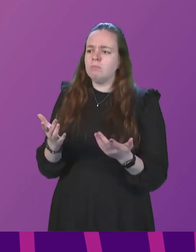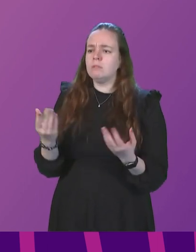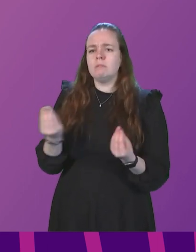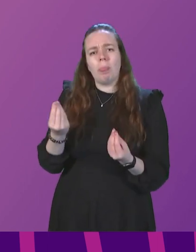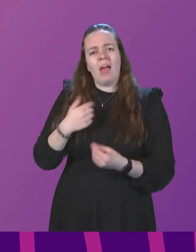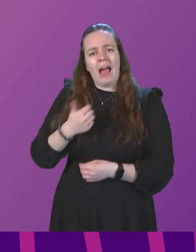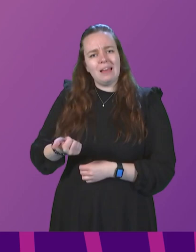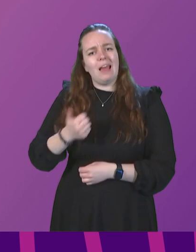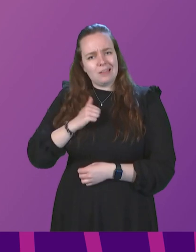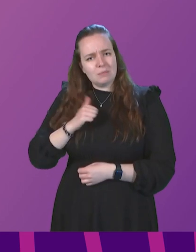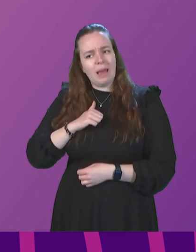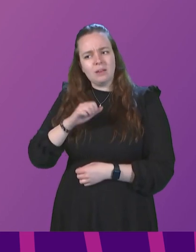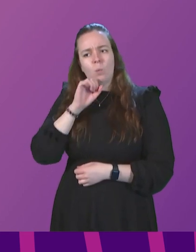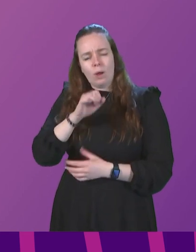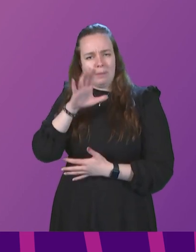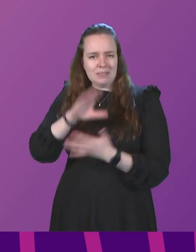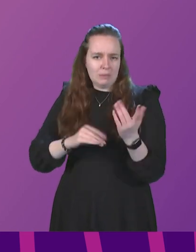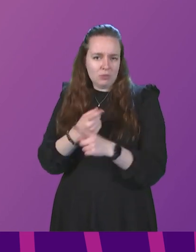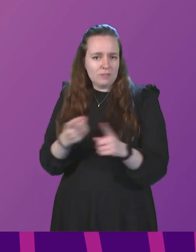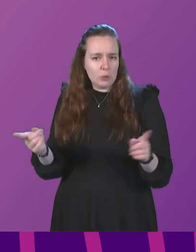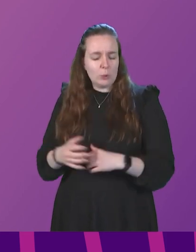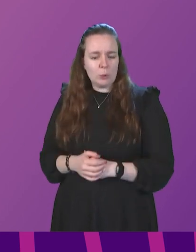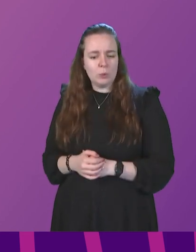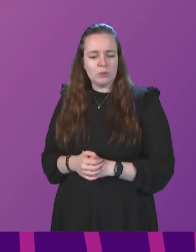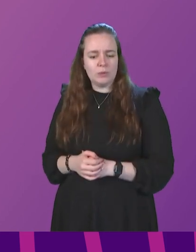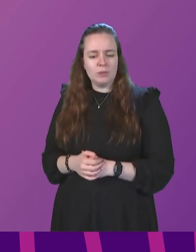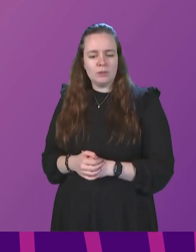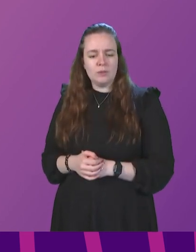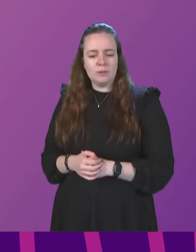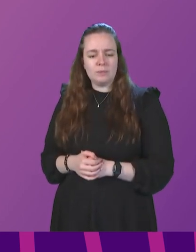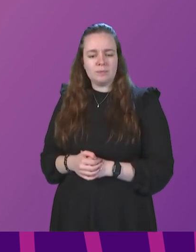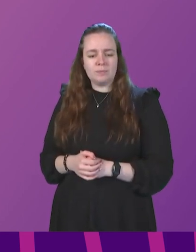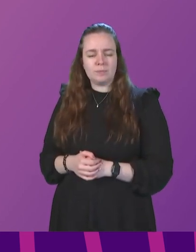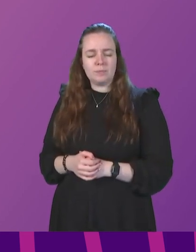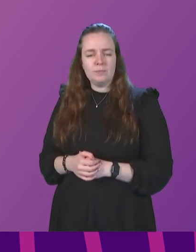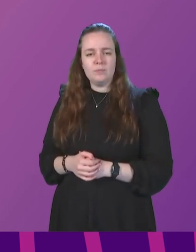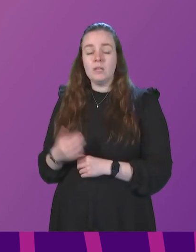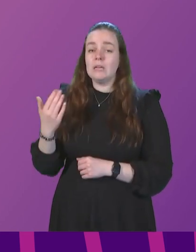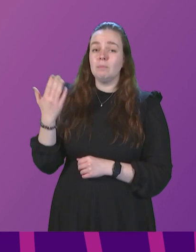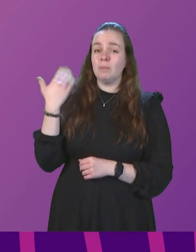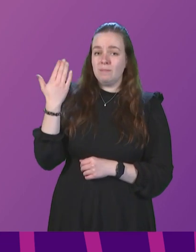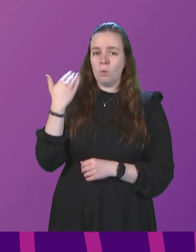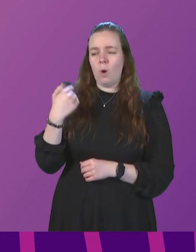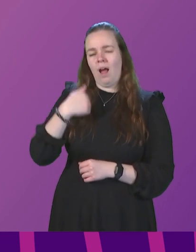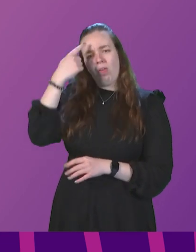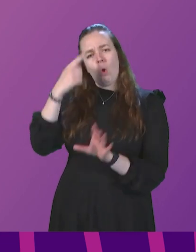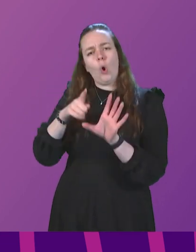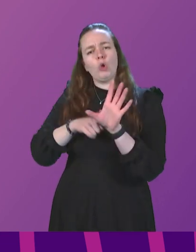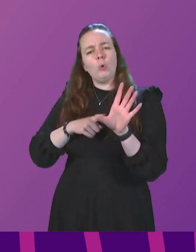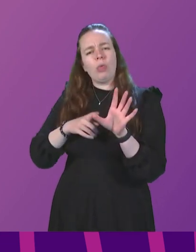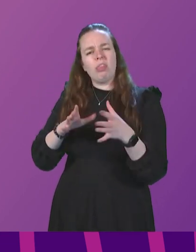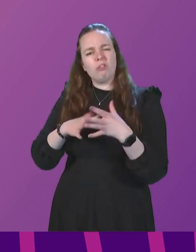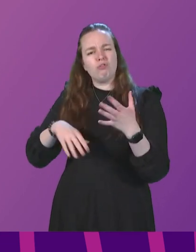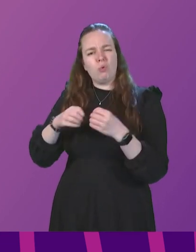to be a shared experience for many of you. Youth groups. Previously, I thought youth groups were irrelevant.